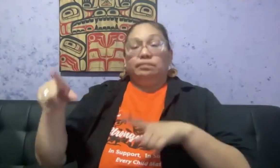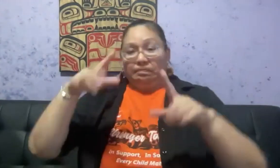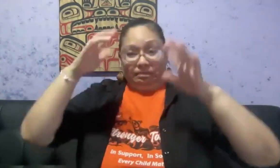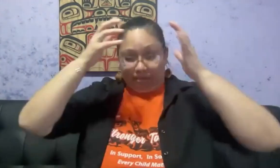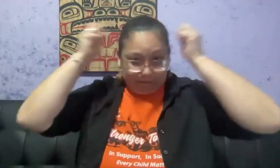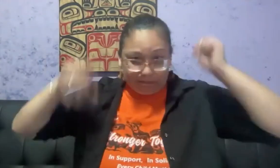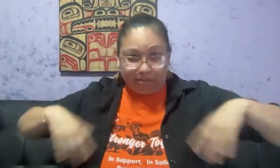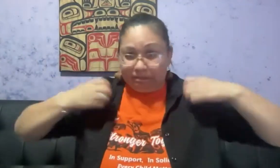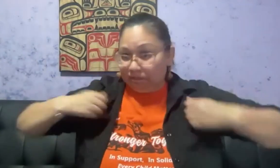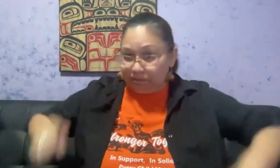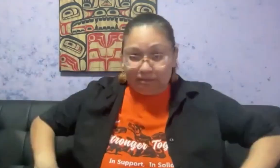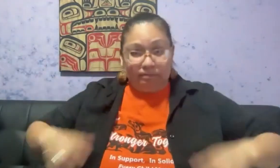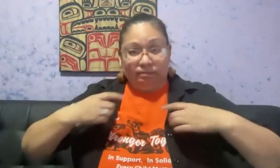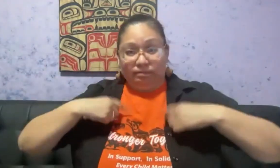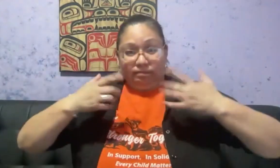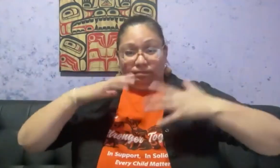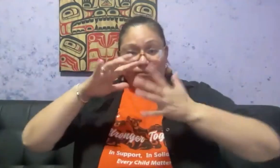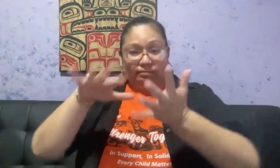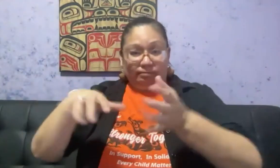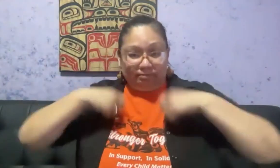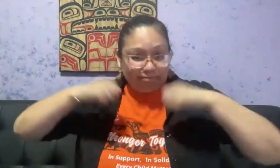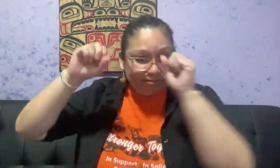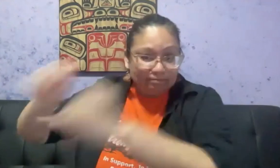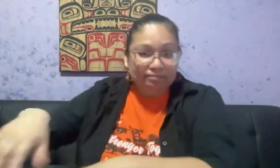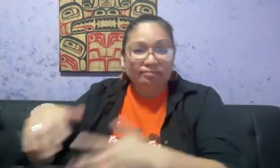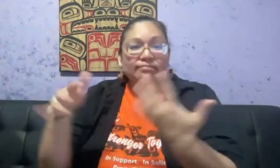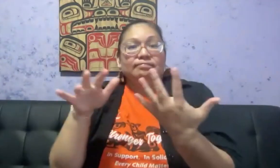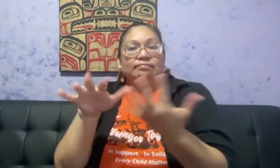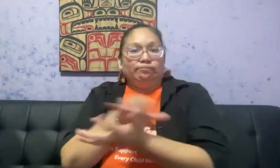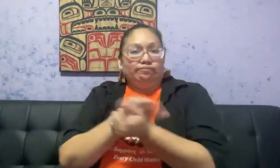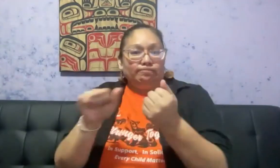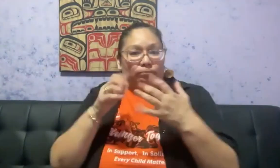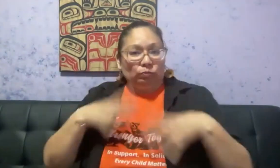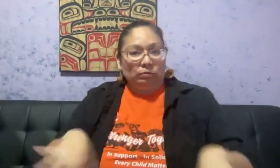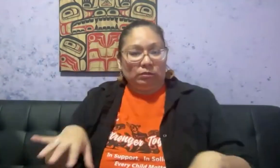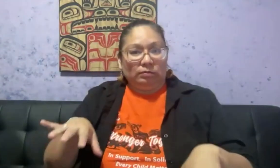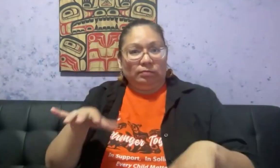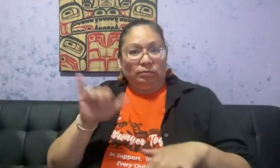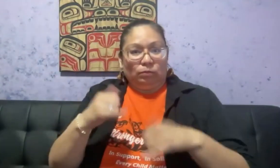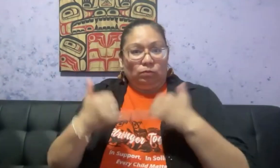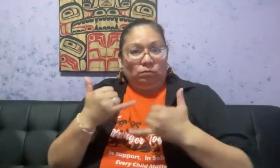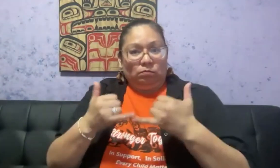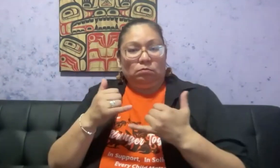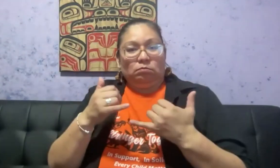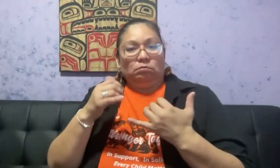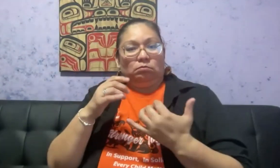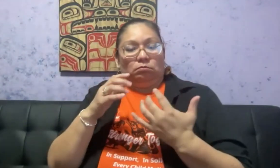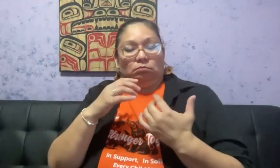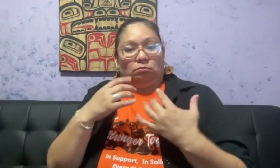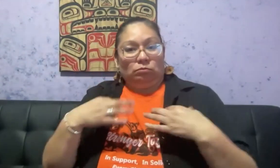The three nuns brought her into a room, tore her dress that her grandmother made off of her, and destroyed it, along with chopping